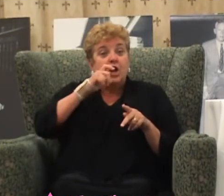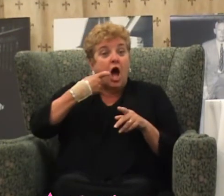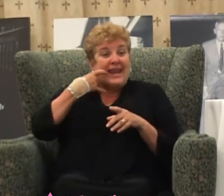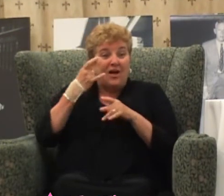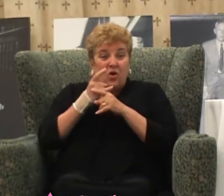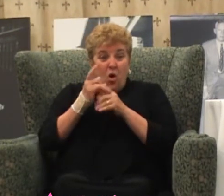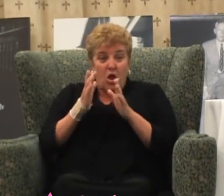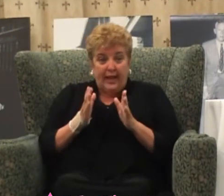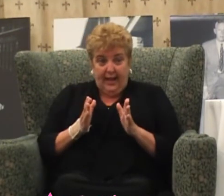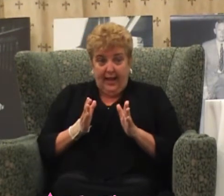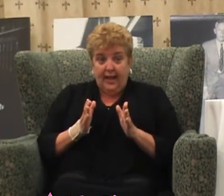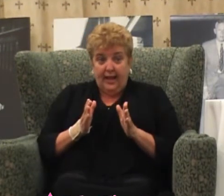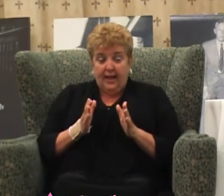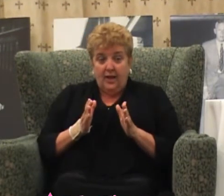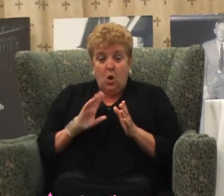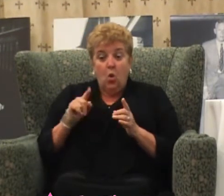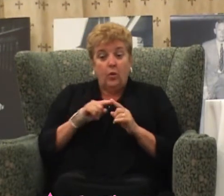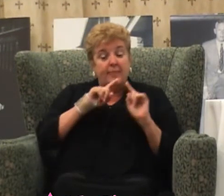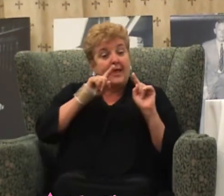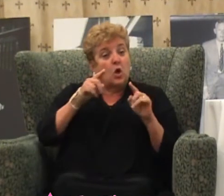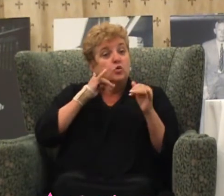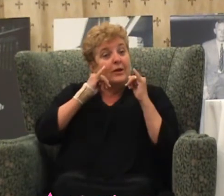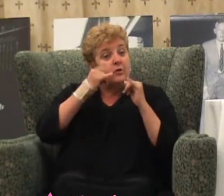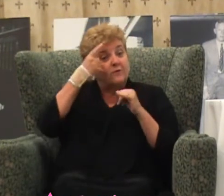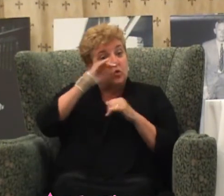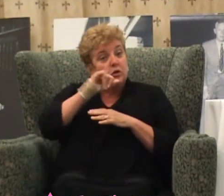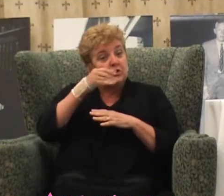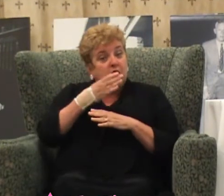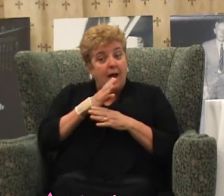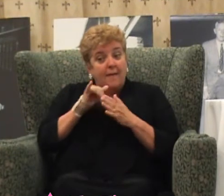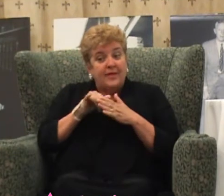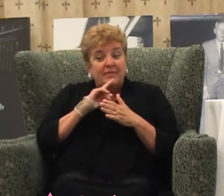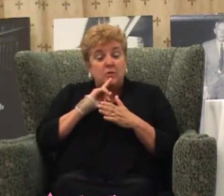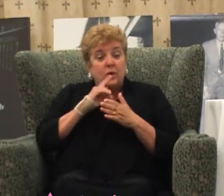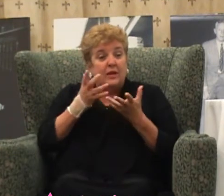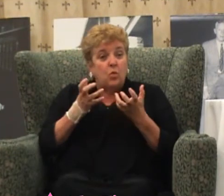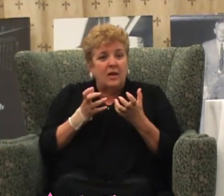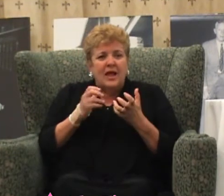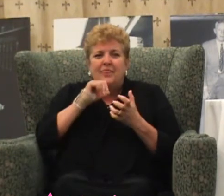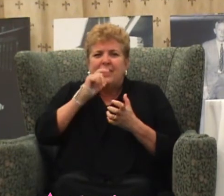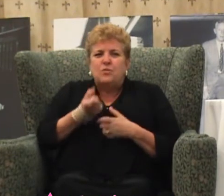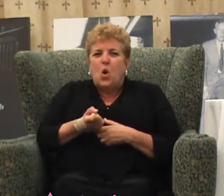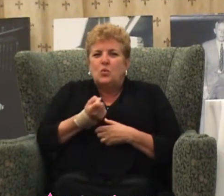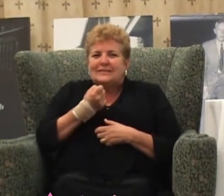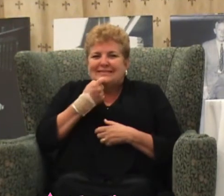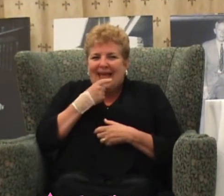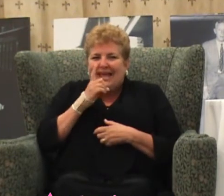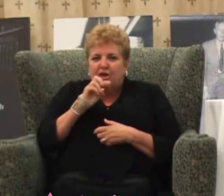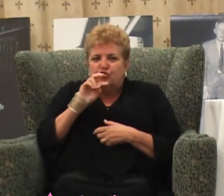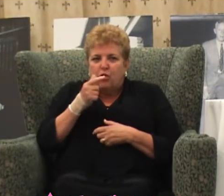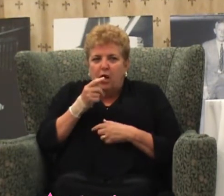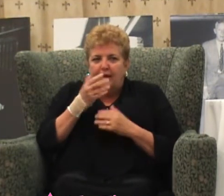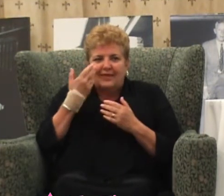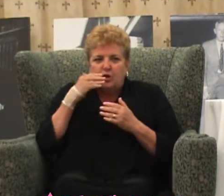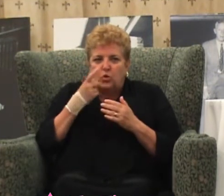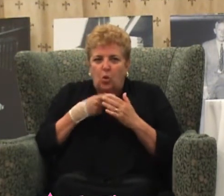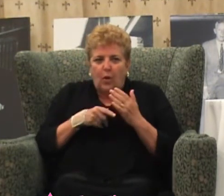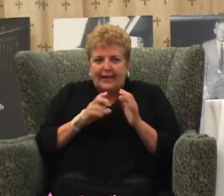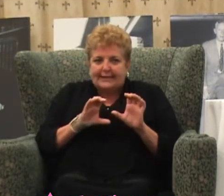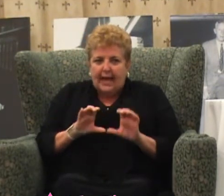when they go to interview for a job they really want, won't take a drug they can't identify. So most people do. So